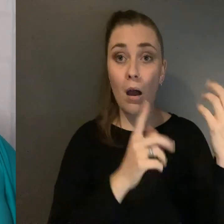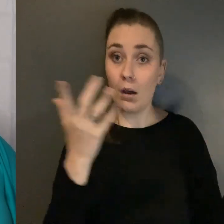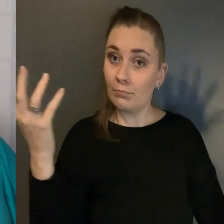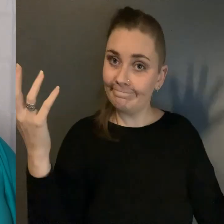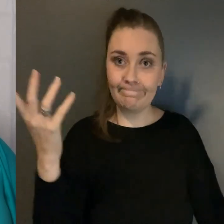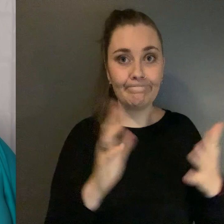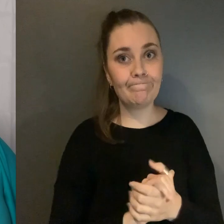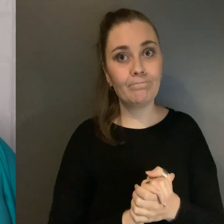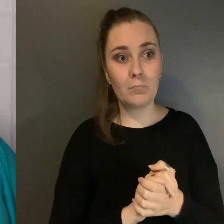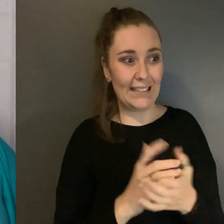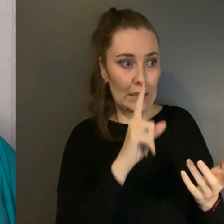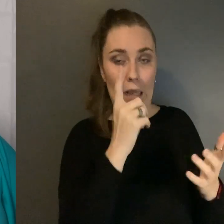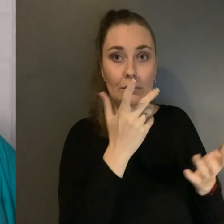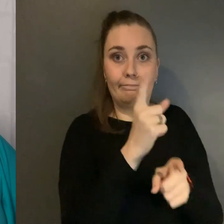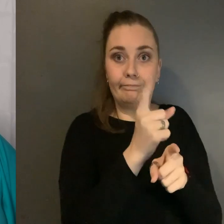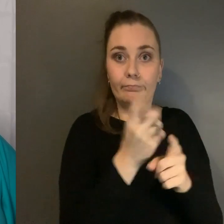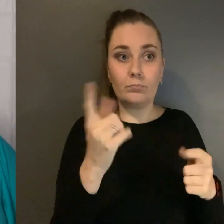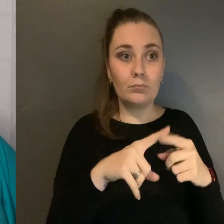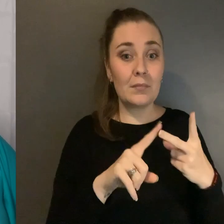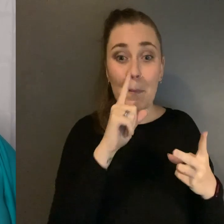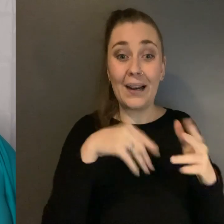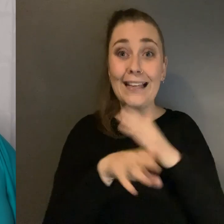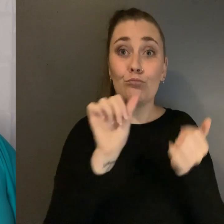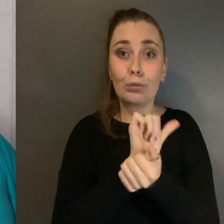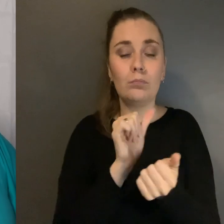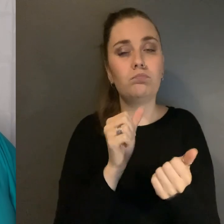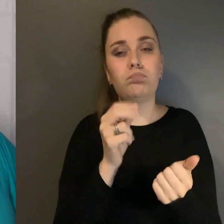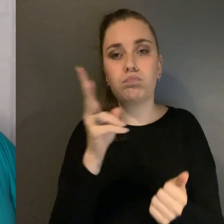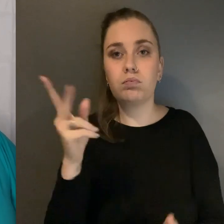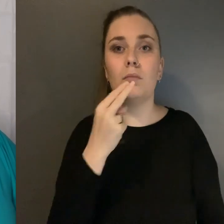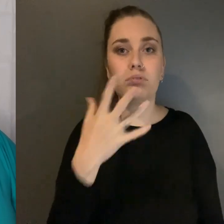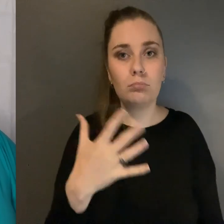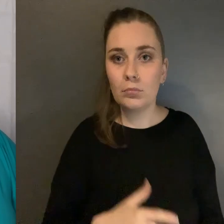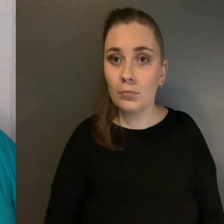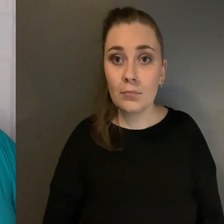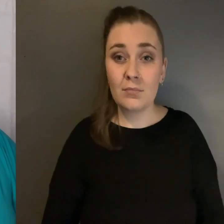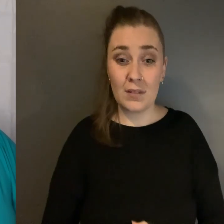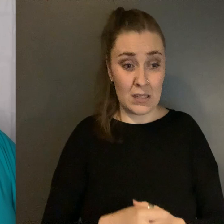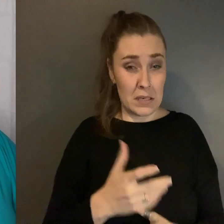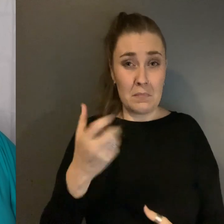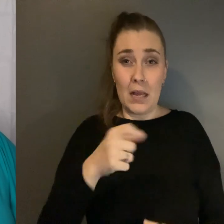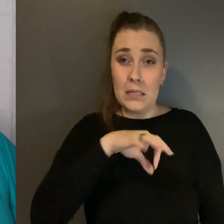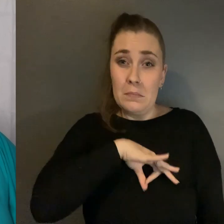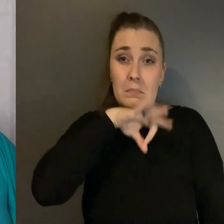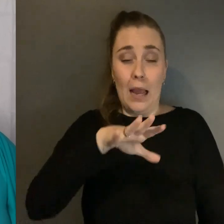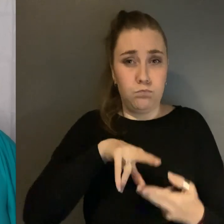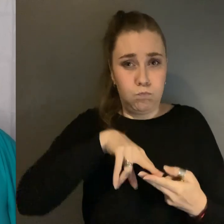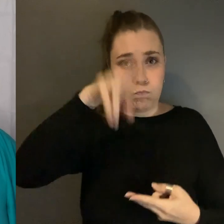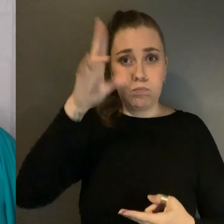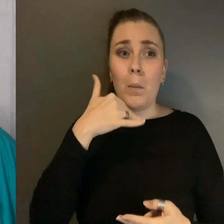People in prisons are routinely exploited Forced to pay exorbitant prices for basic necessities And